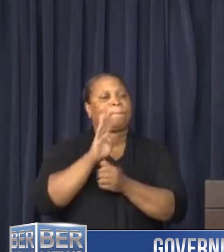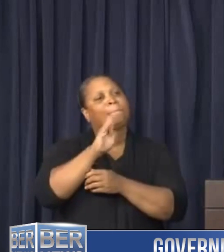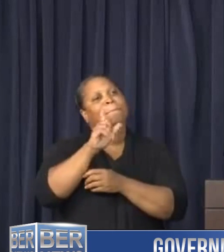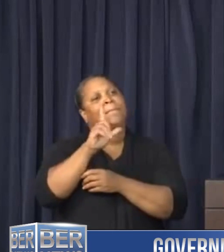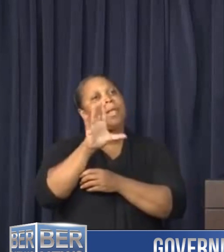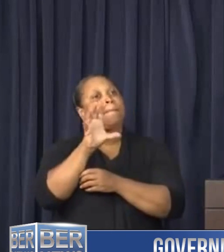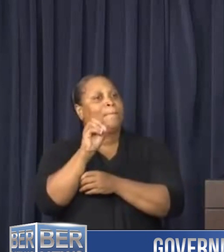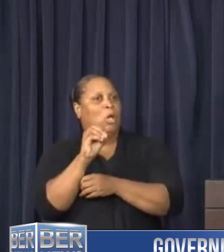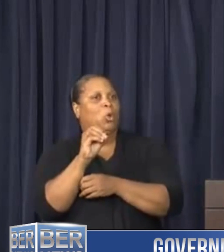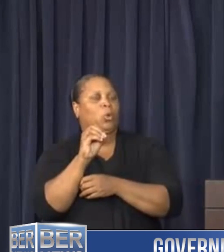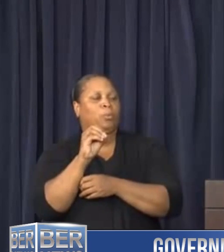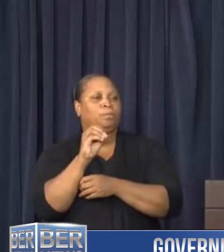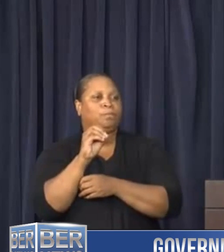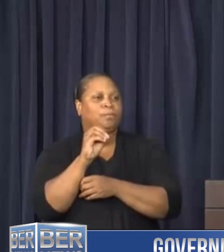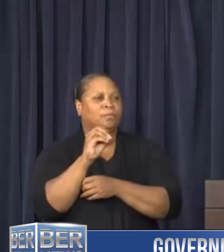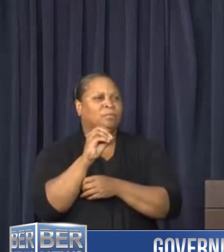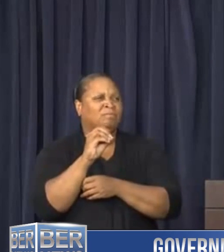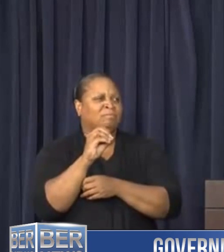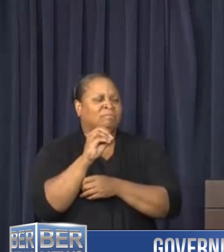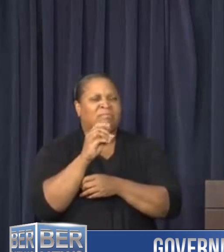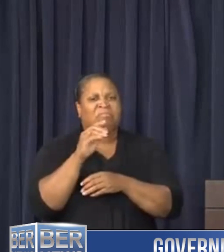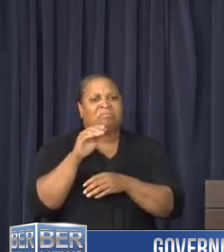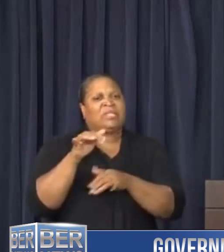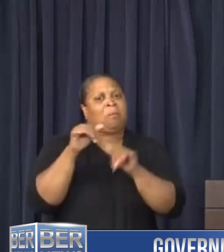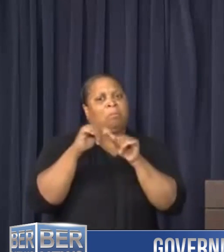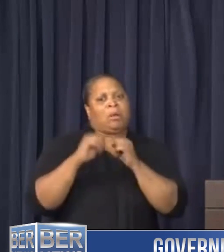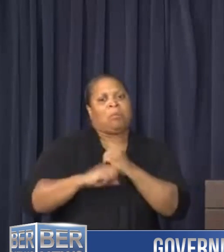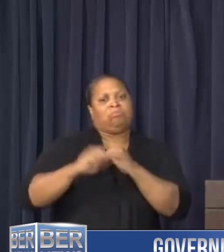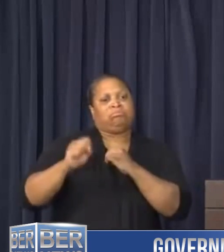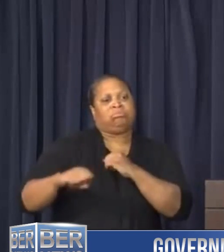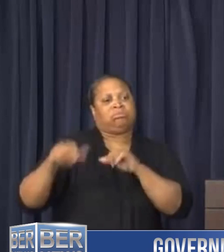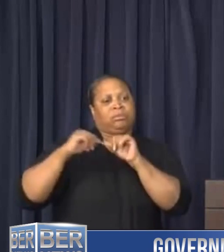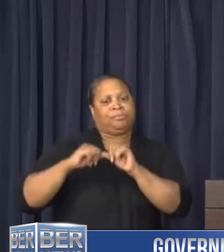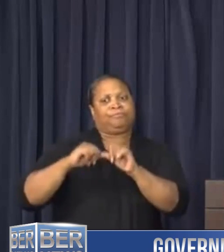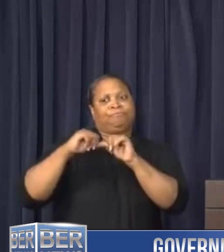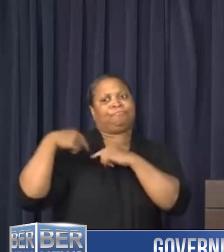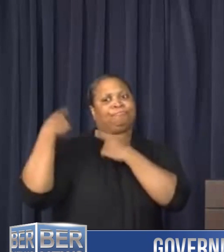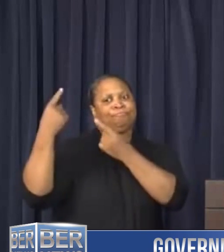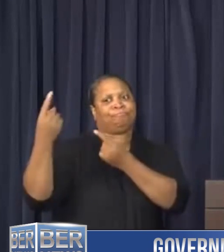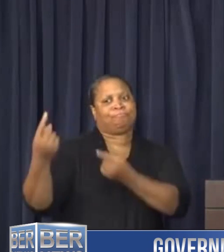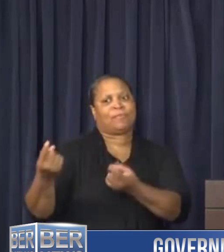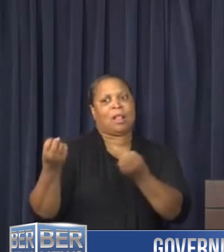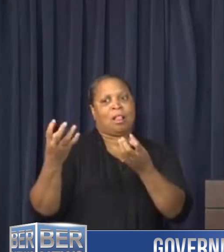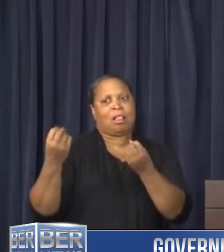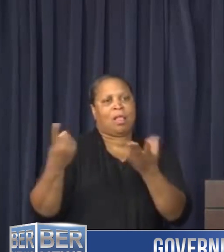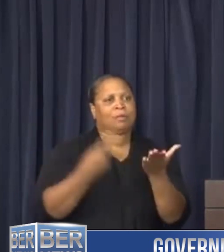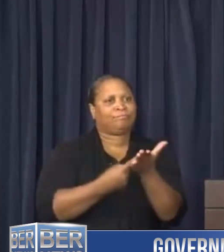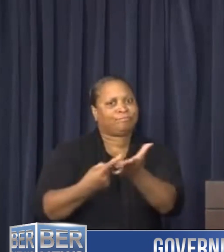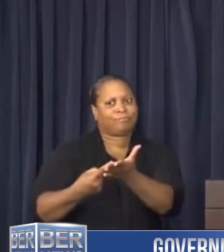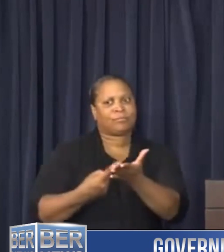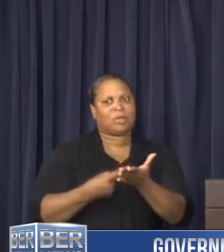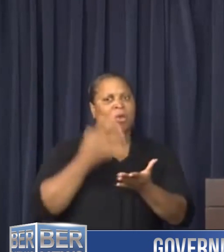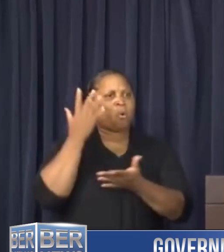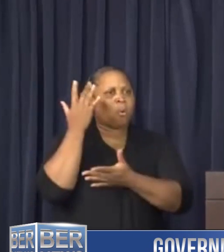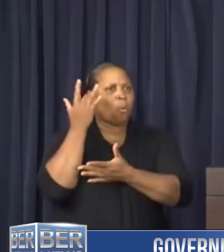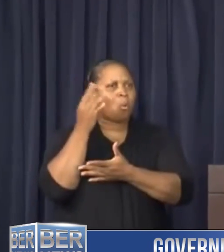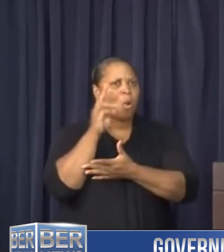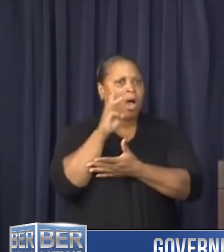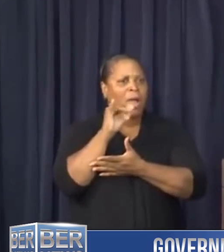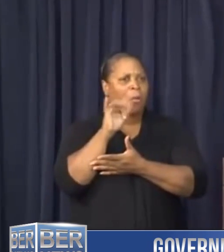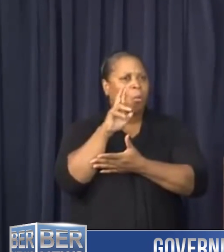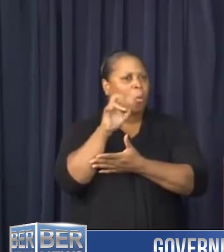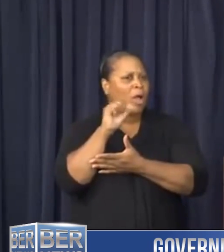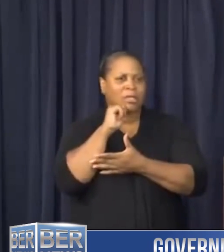representative. It's been an ongoing issue and it comes up every time. There's been a lot of talk as to why wires are not totally